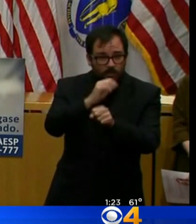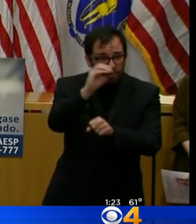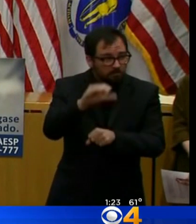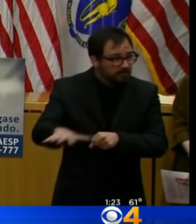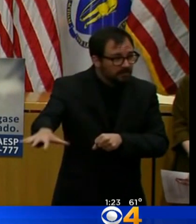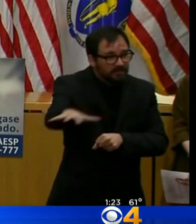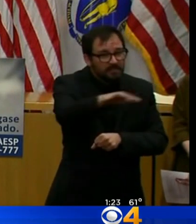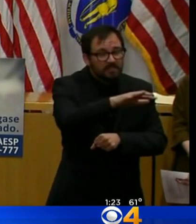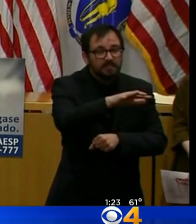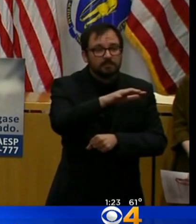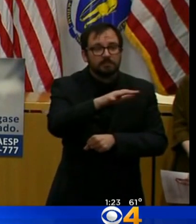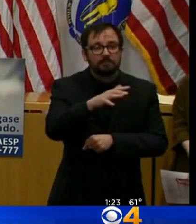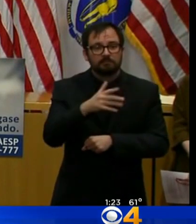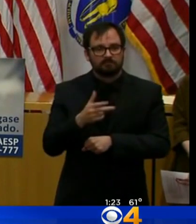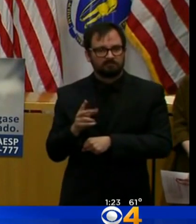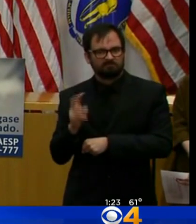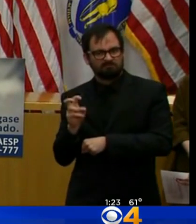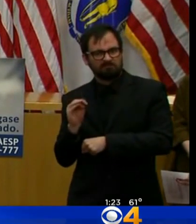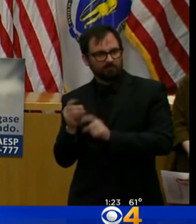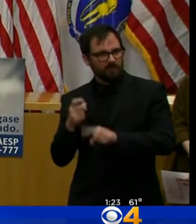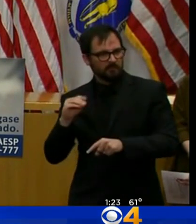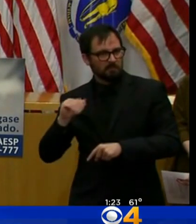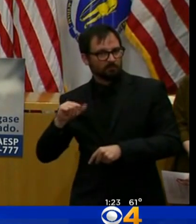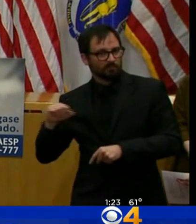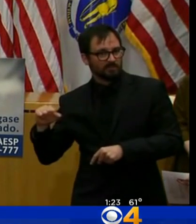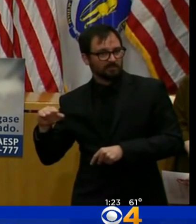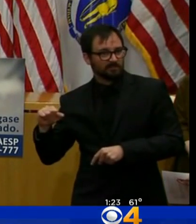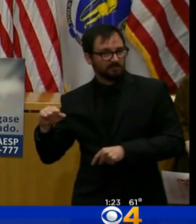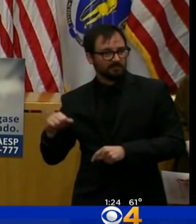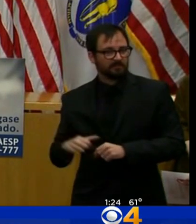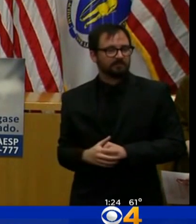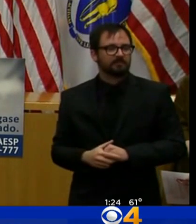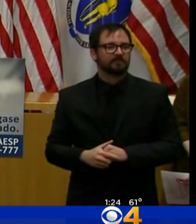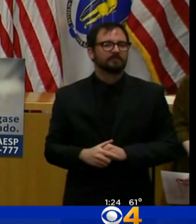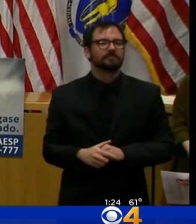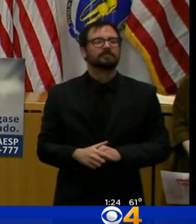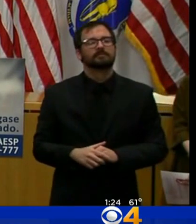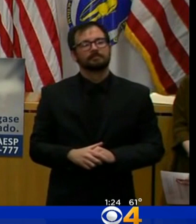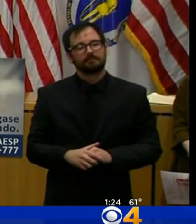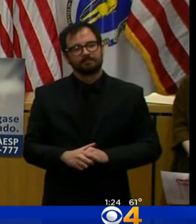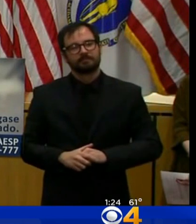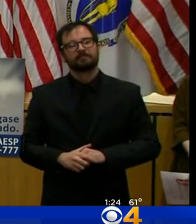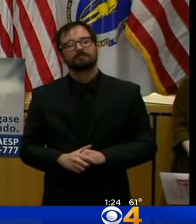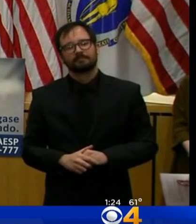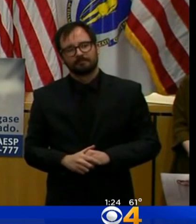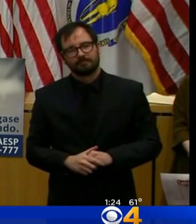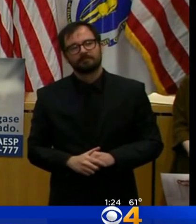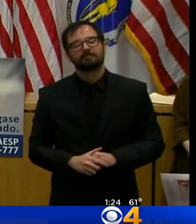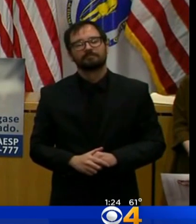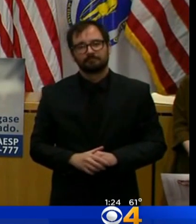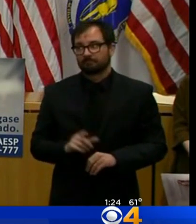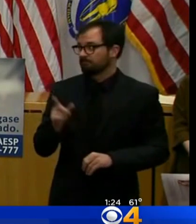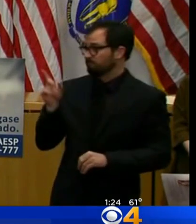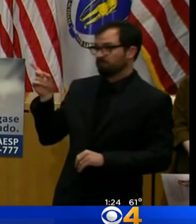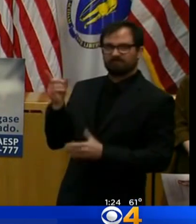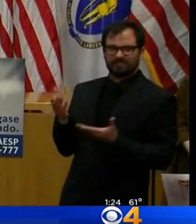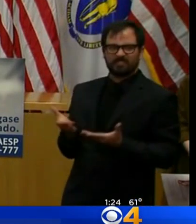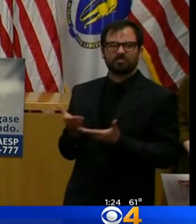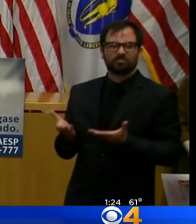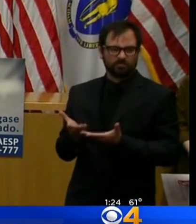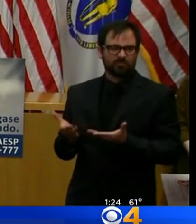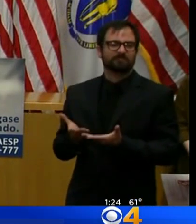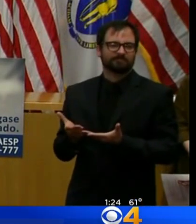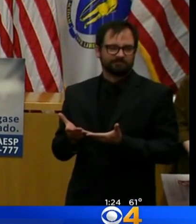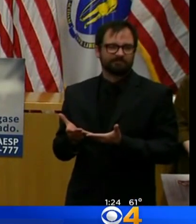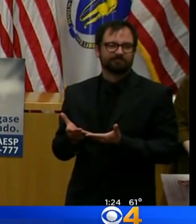of Housing Housing Economic Development, Mike Keneally is here, as well as Mass Tech Executive Director Carolyn Kirk, who along with Mike